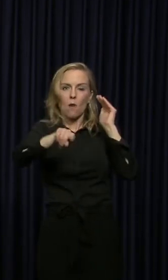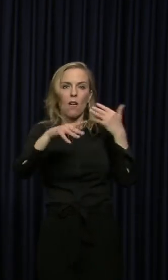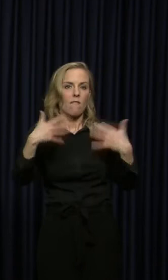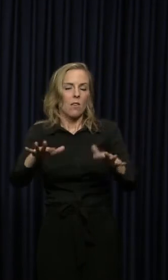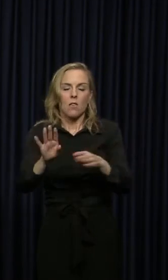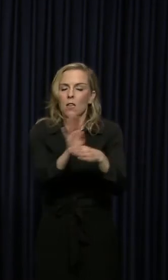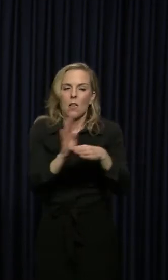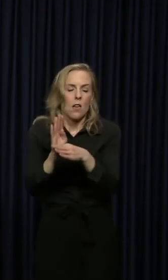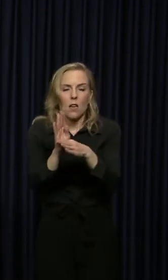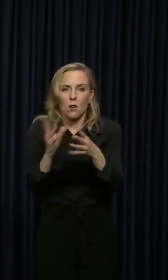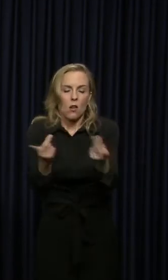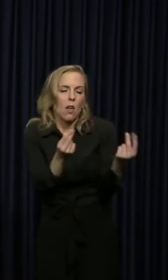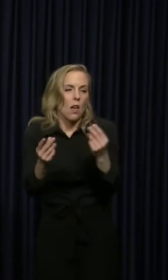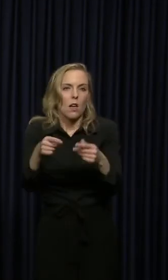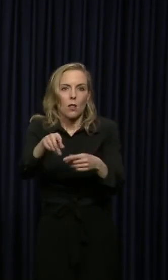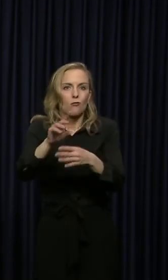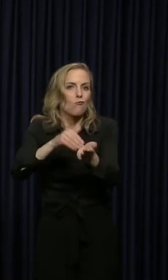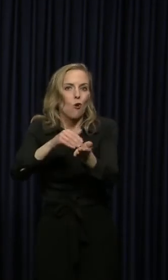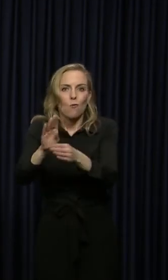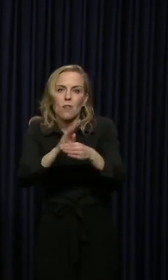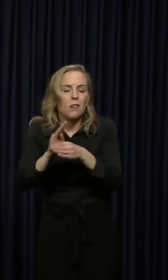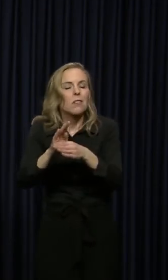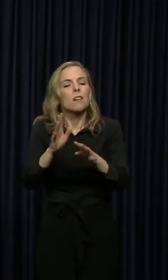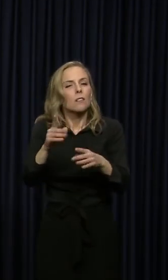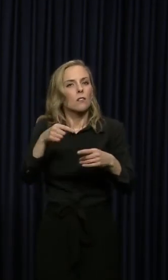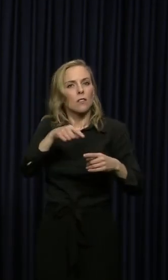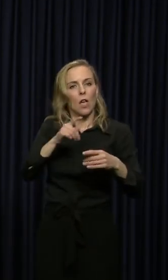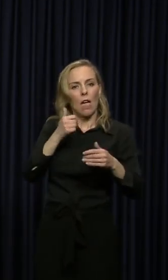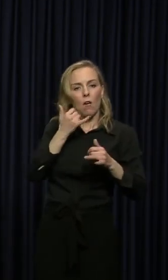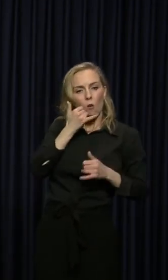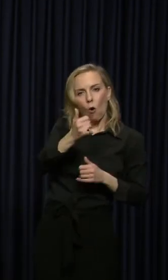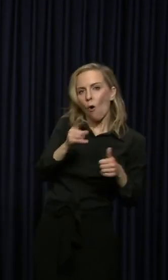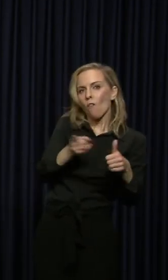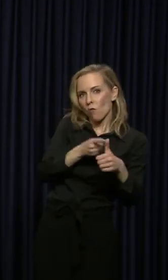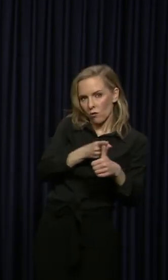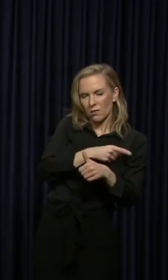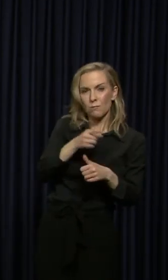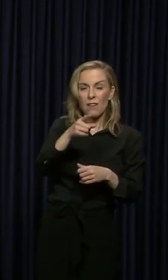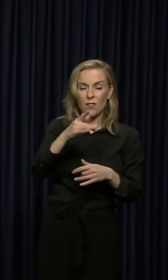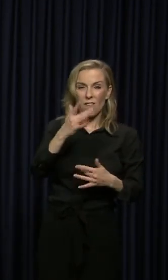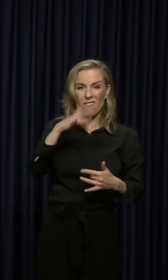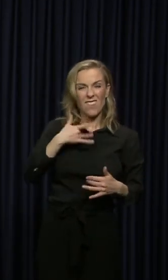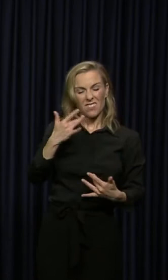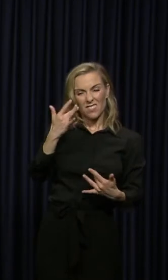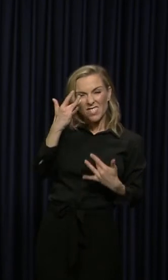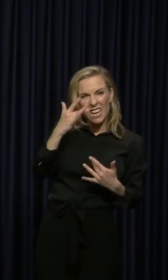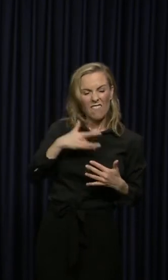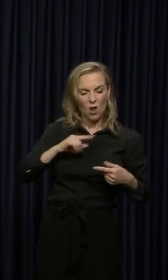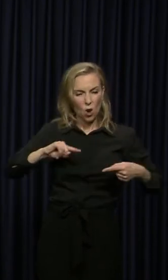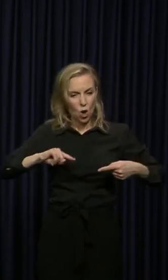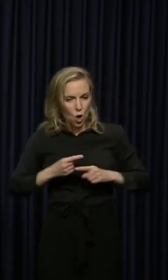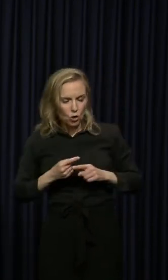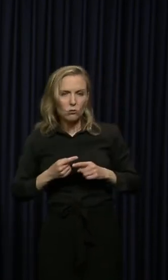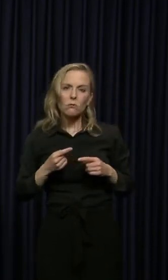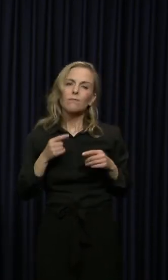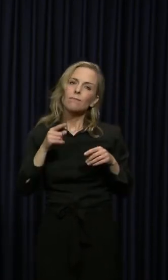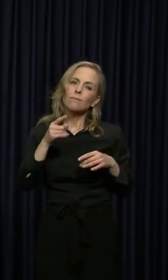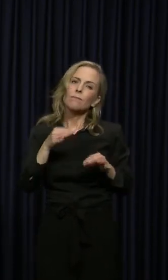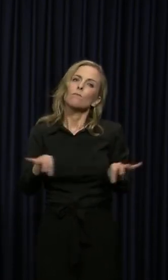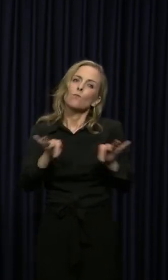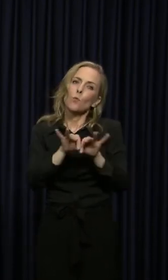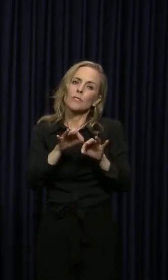remember, if you are truly sick and need care, or if you are injured, go get the care that you need.